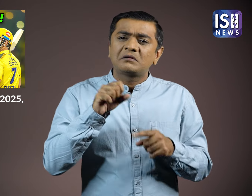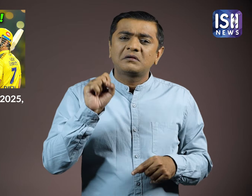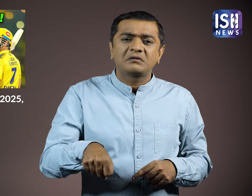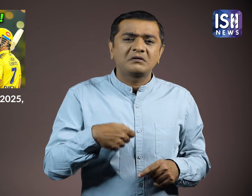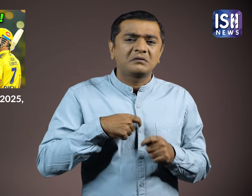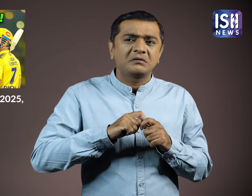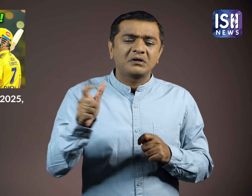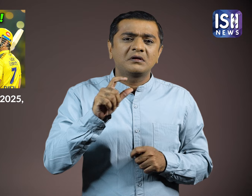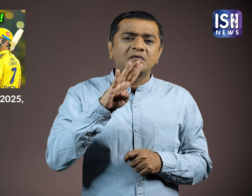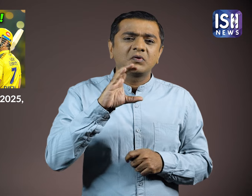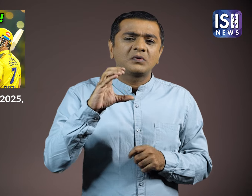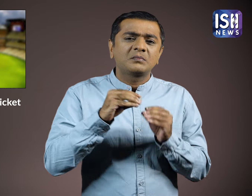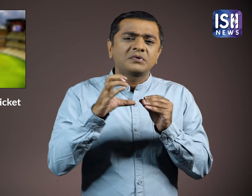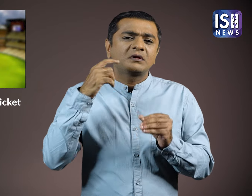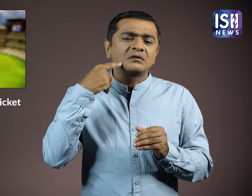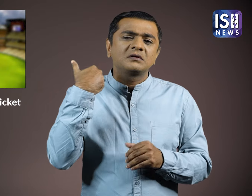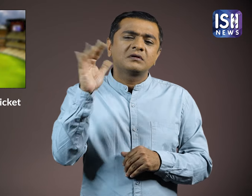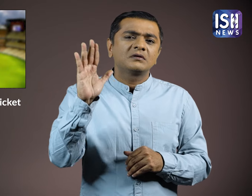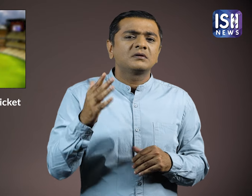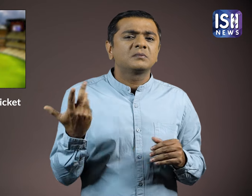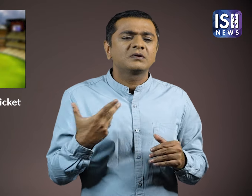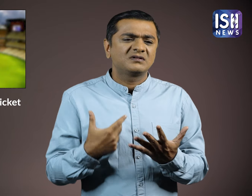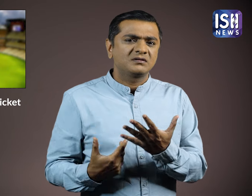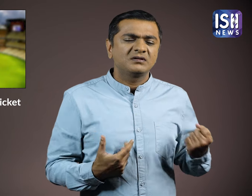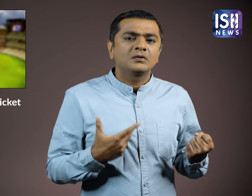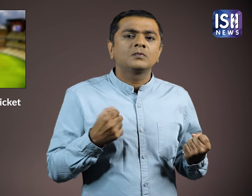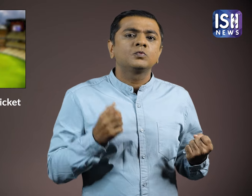CSK is looking forward to retaining Dhoni for a fee of Rs 4 crore.